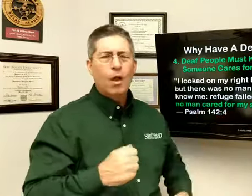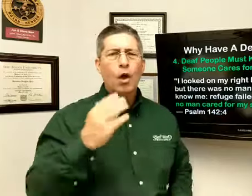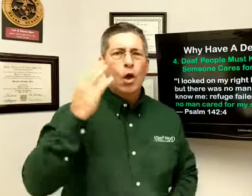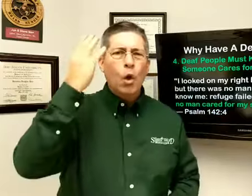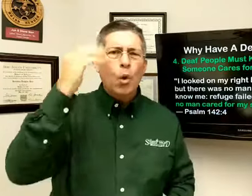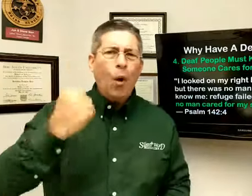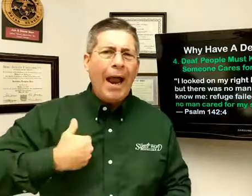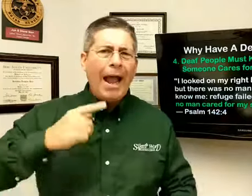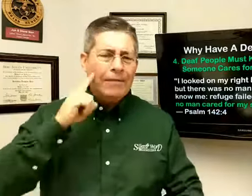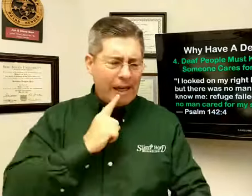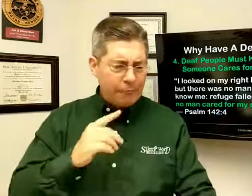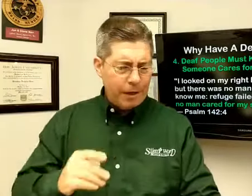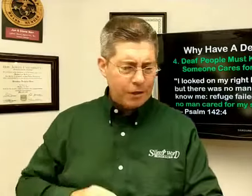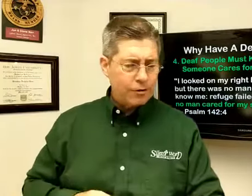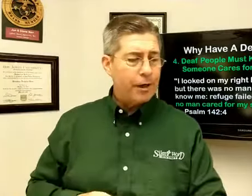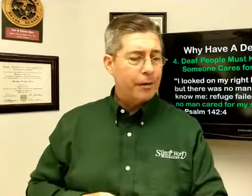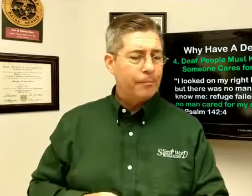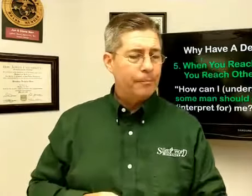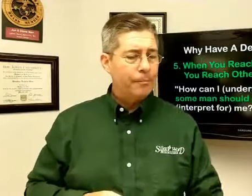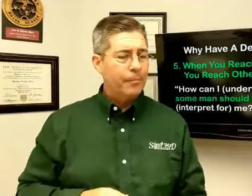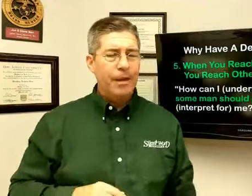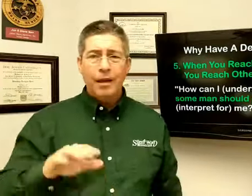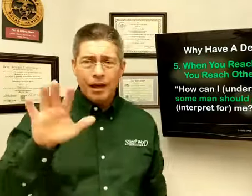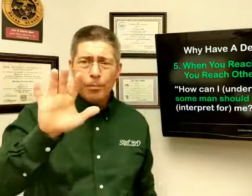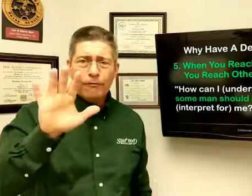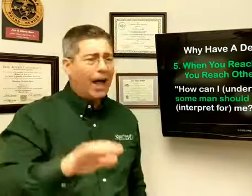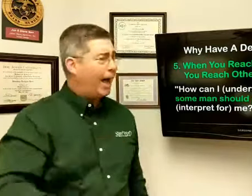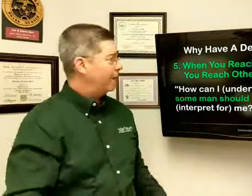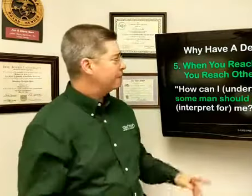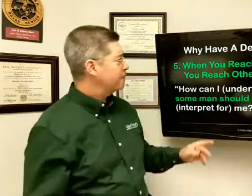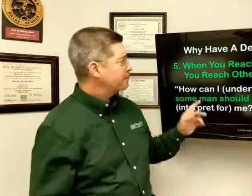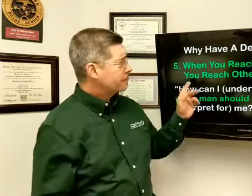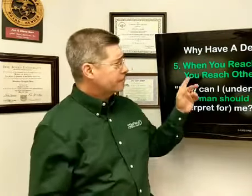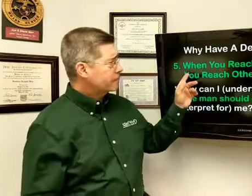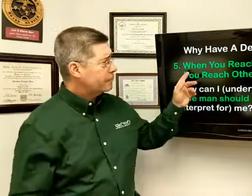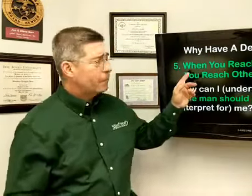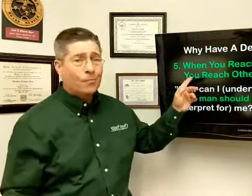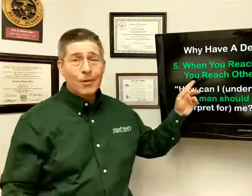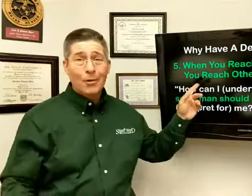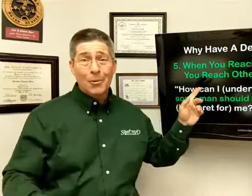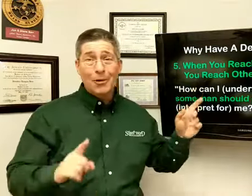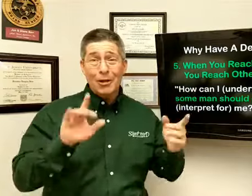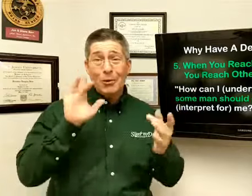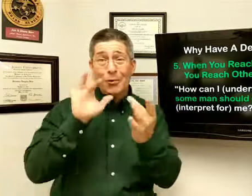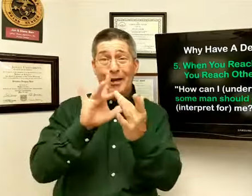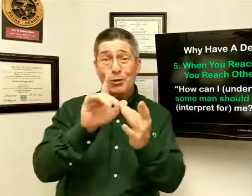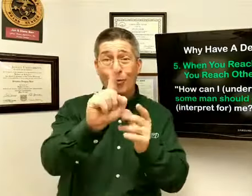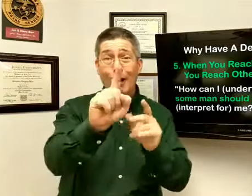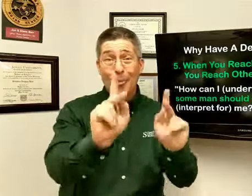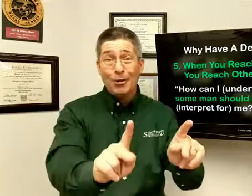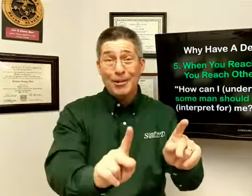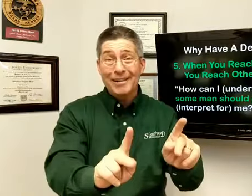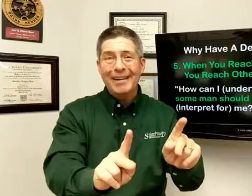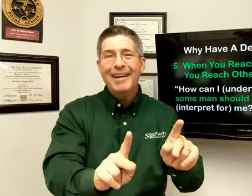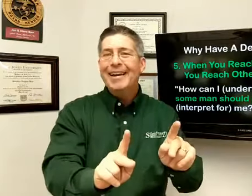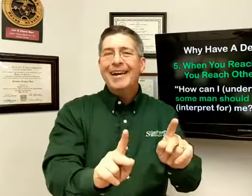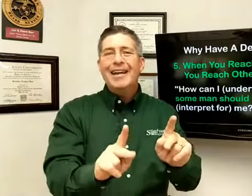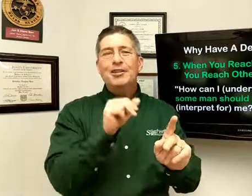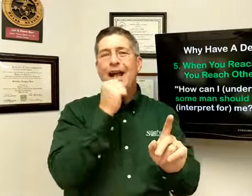Why have a deaf ministry? Number five, when you reach one person, it's not